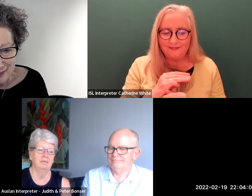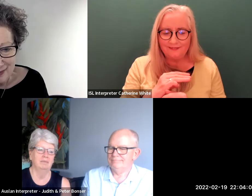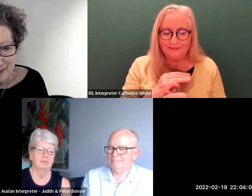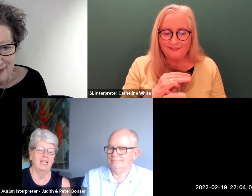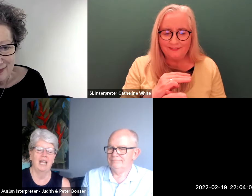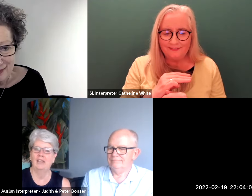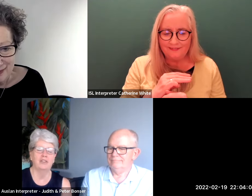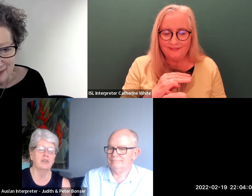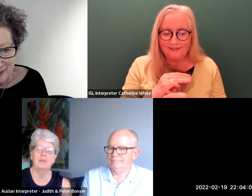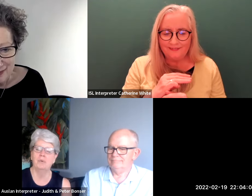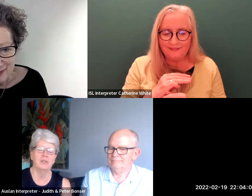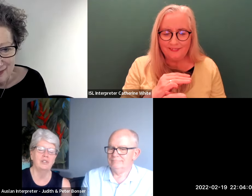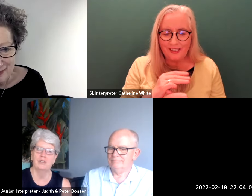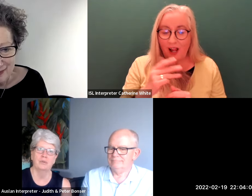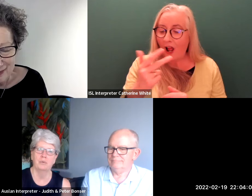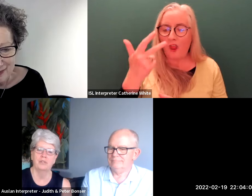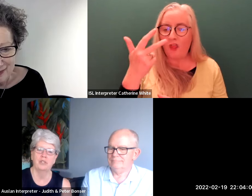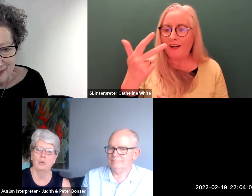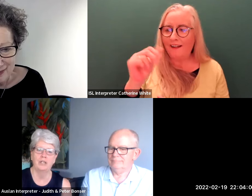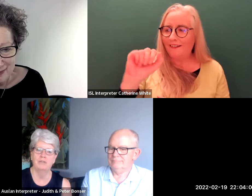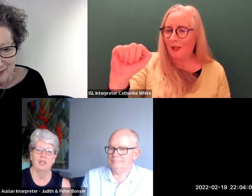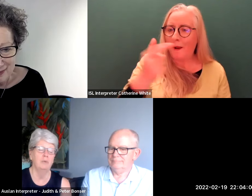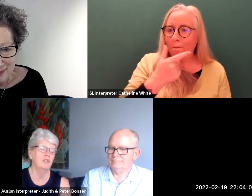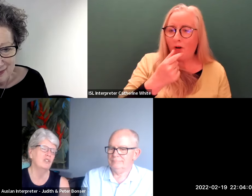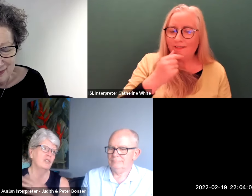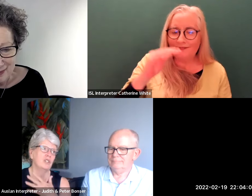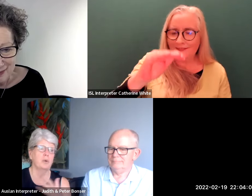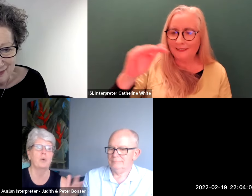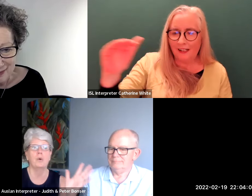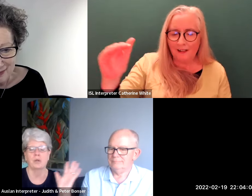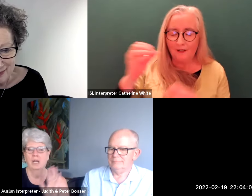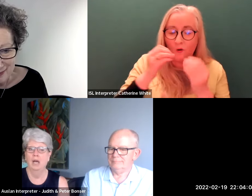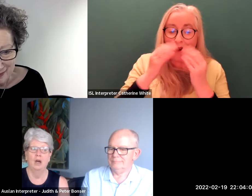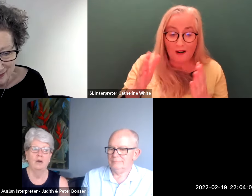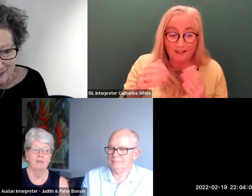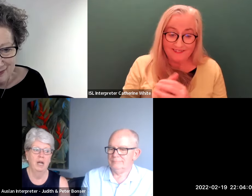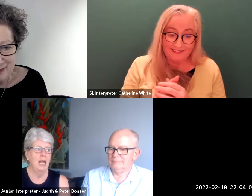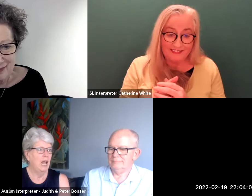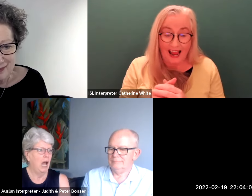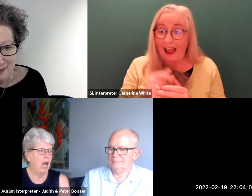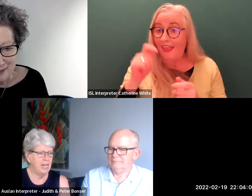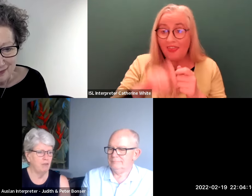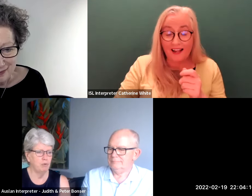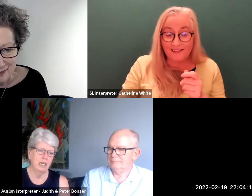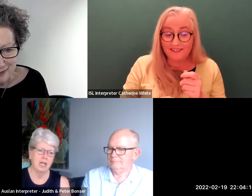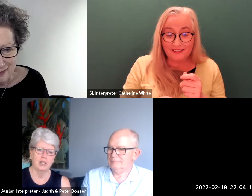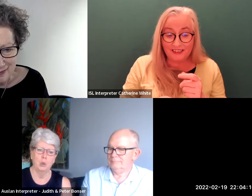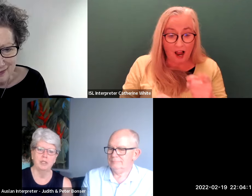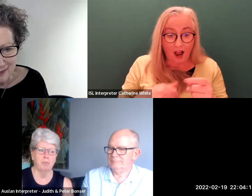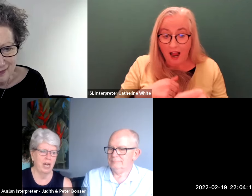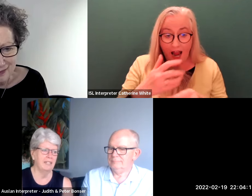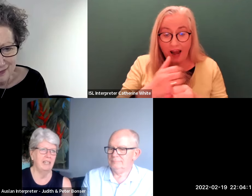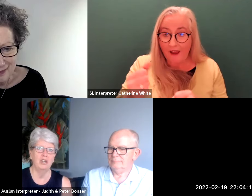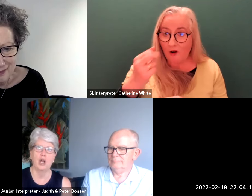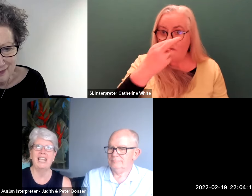yeah and the three boys just thought it was so wonderful and it was just the talk of i never realized the